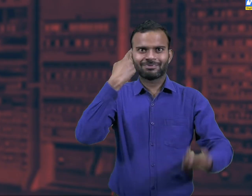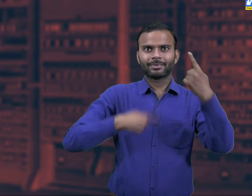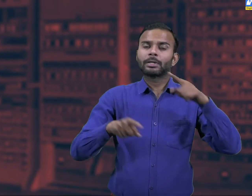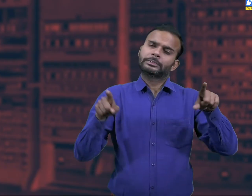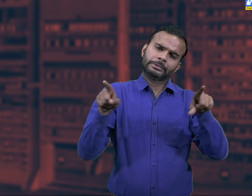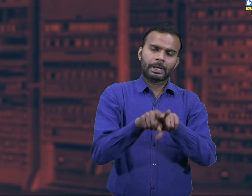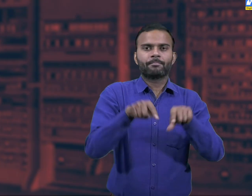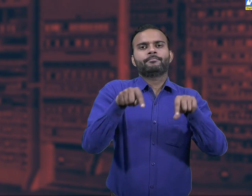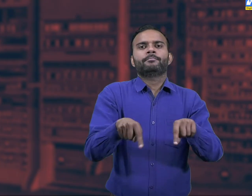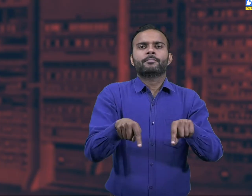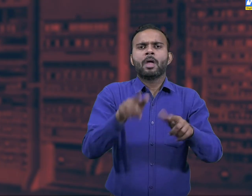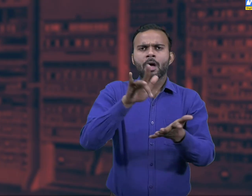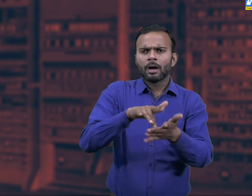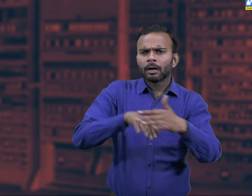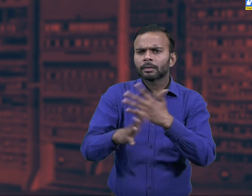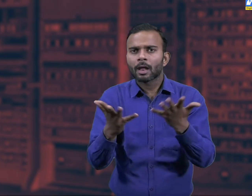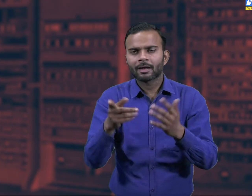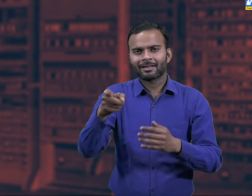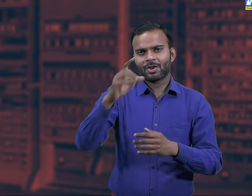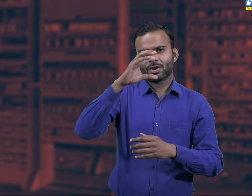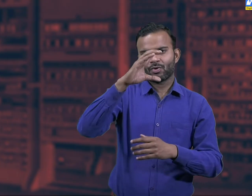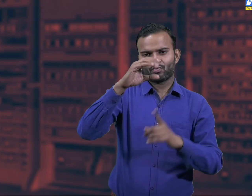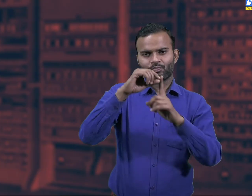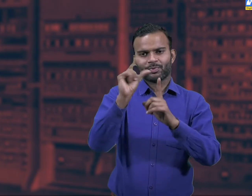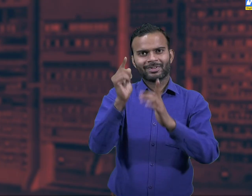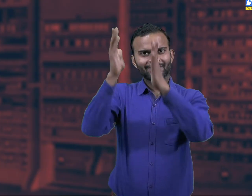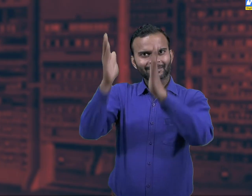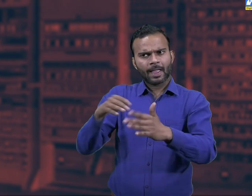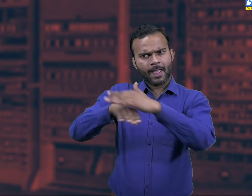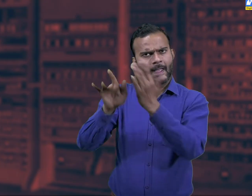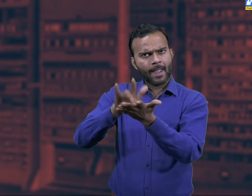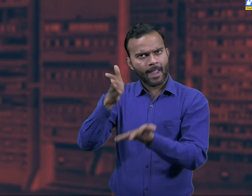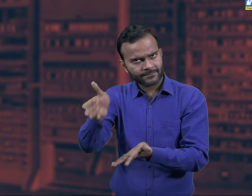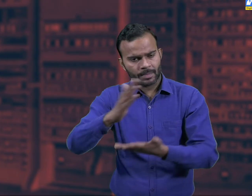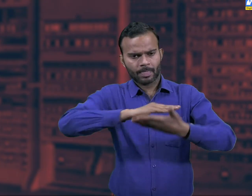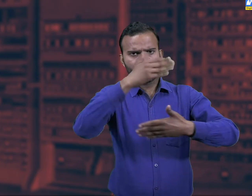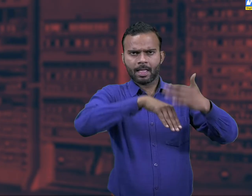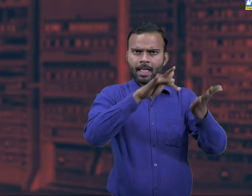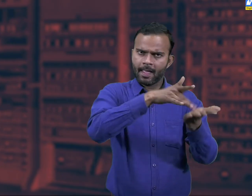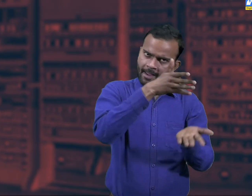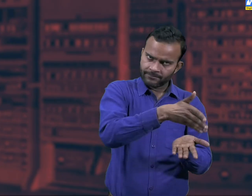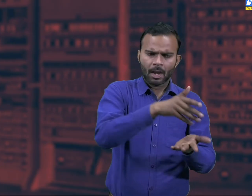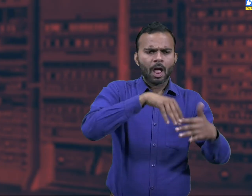Similarly, the motherboard in the CPU regulates the functioning of the computer.